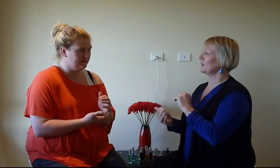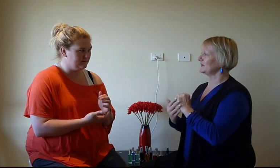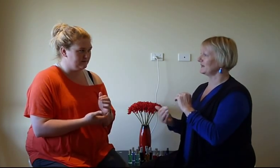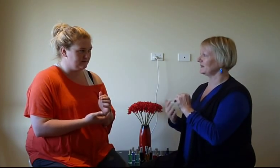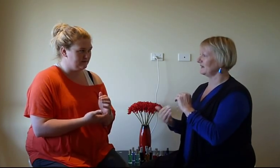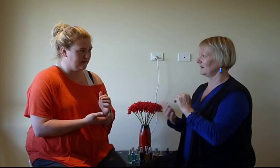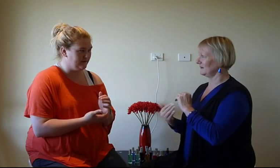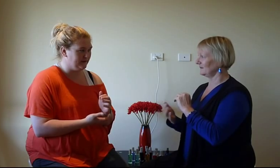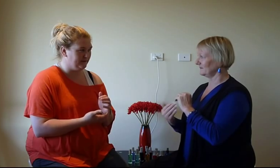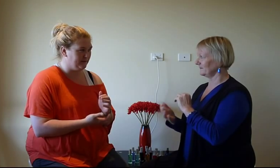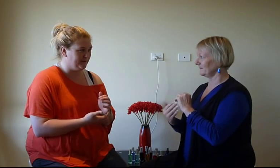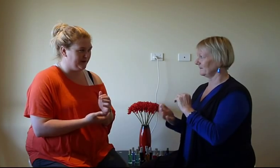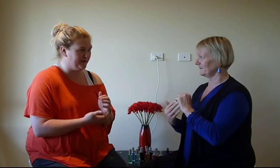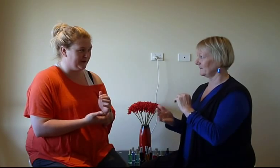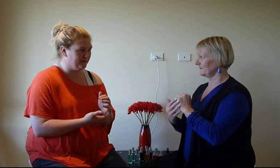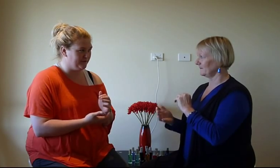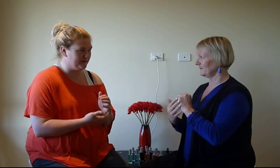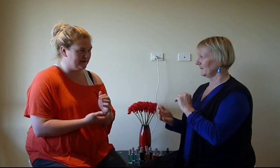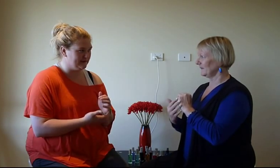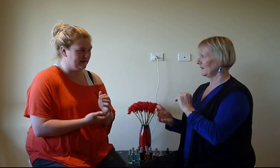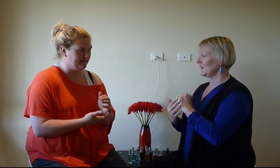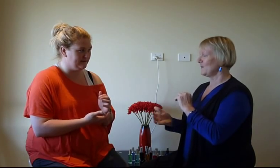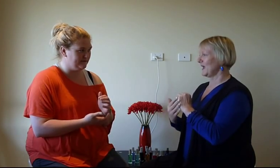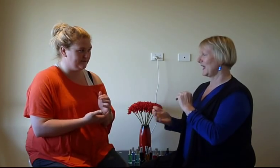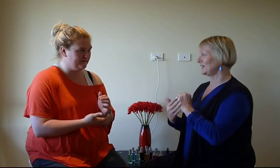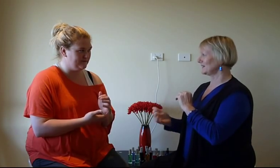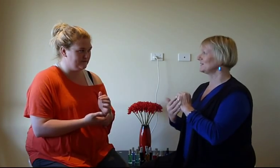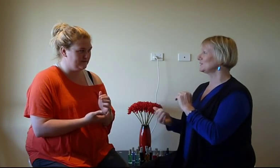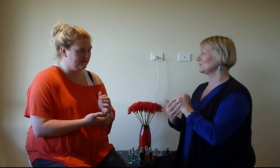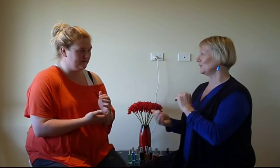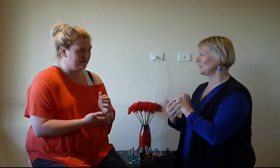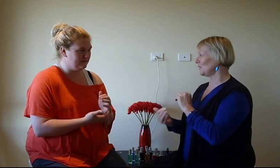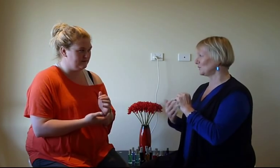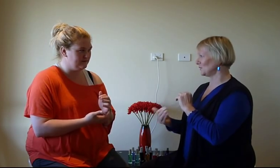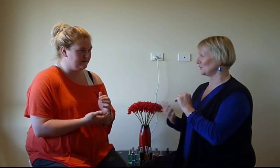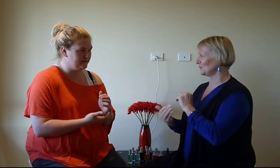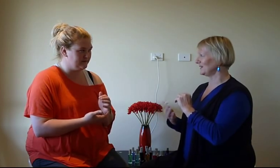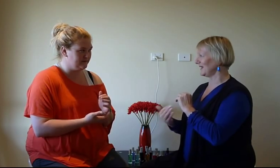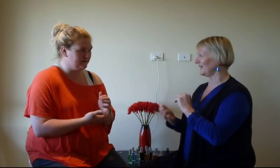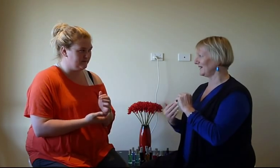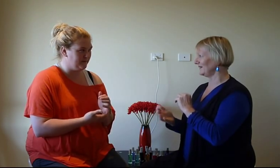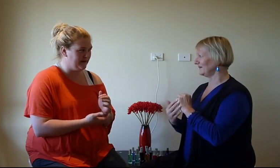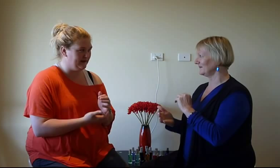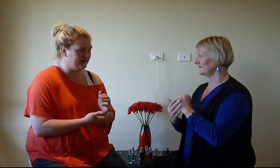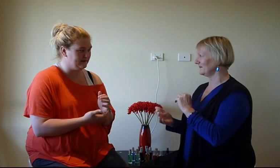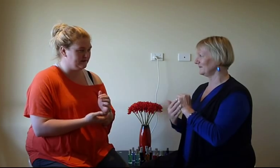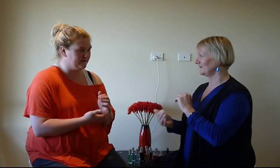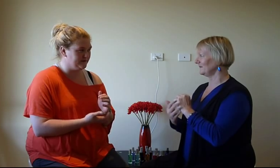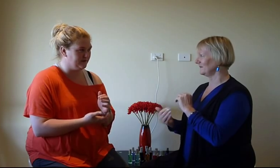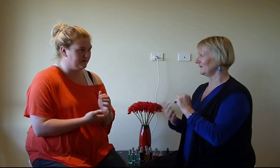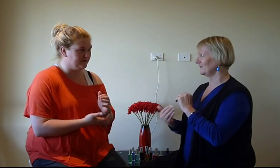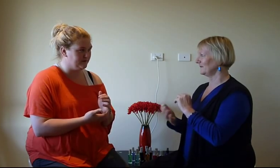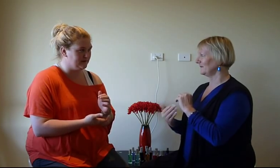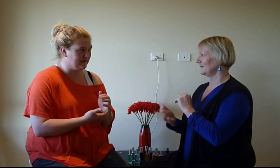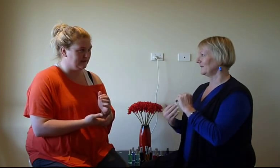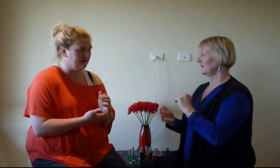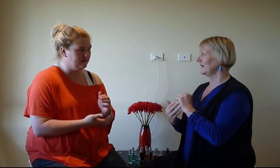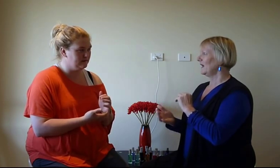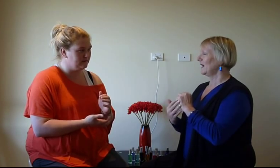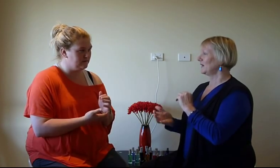process it now. My hand doesn't deserve to hold on to all this anger and I